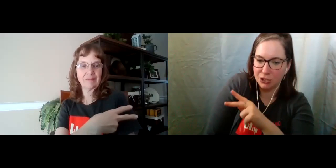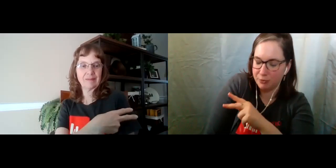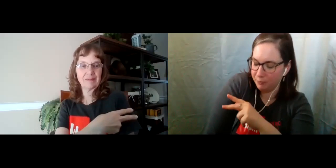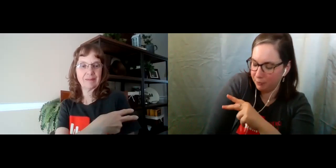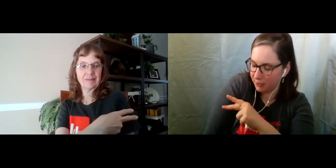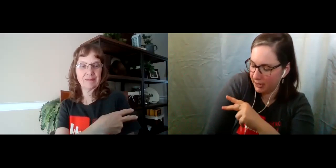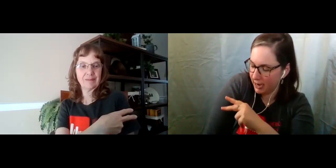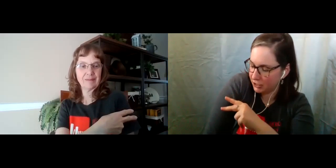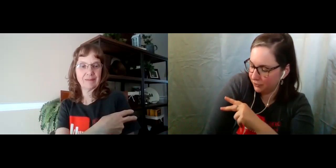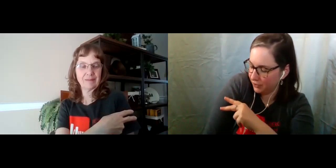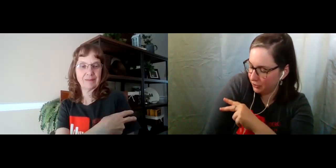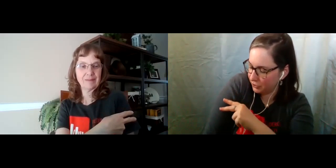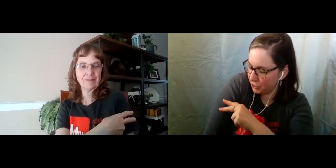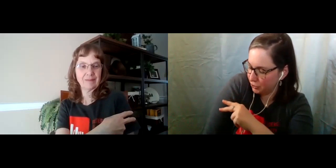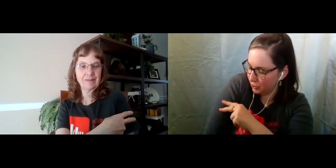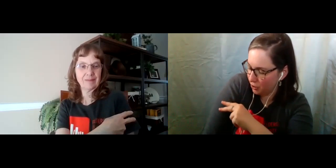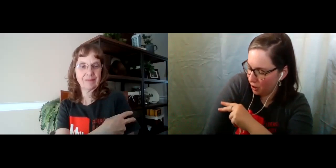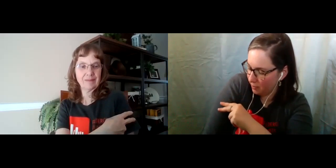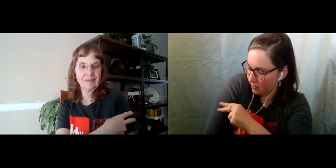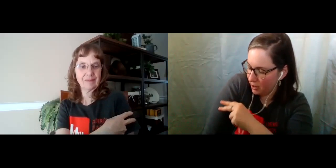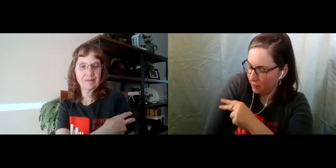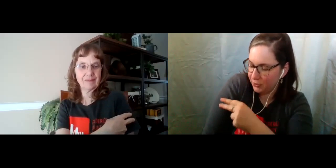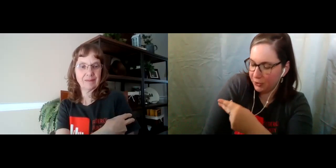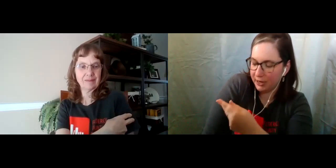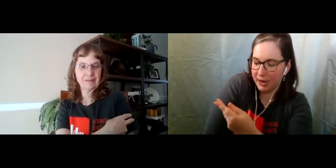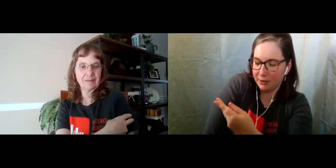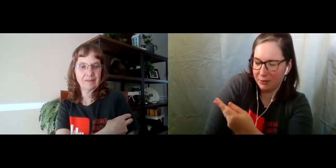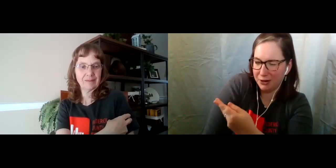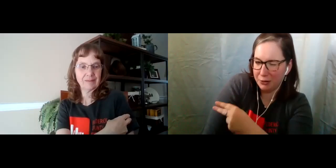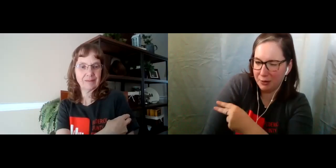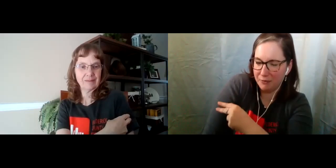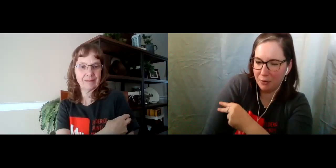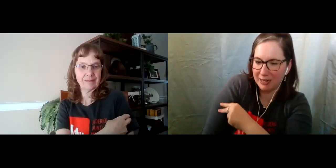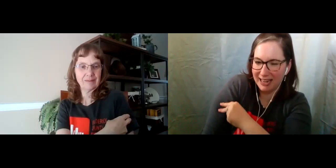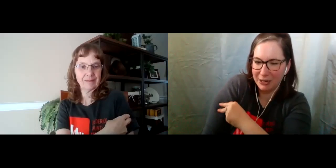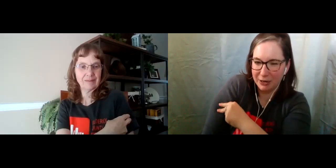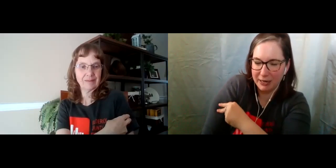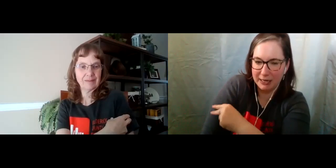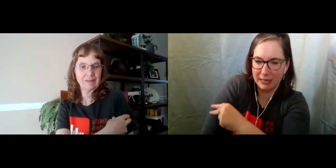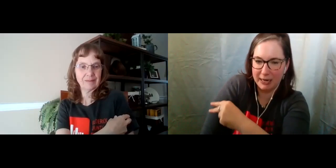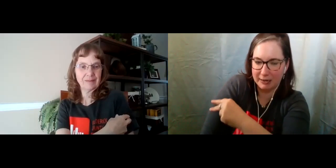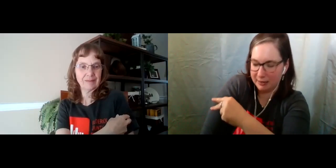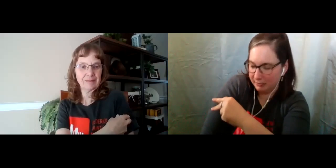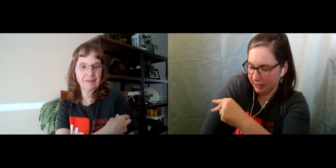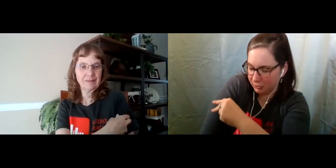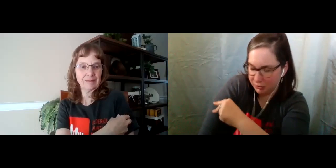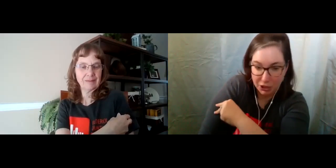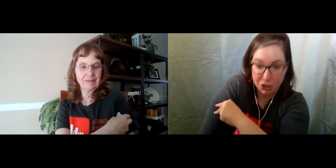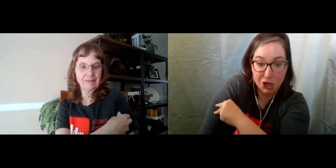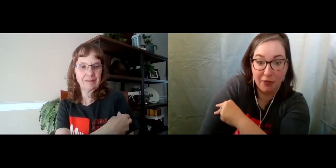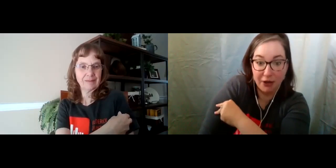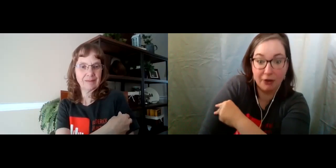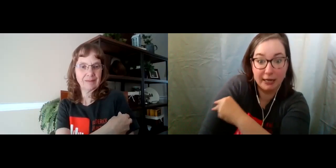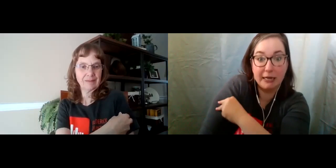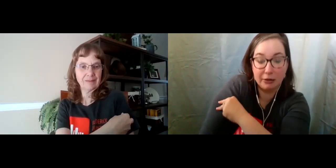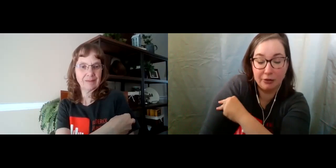connect your fingers to your arm, you're going to kind of bring your thumb forward. Like you're going to get like a shot there, like a needle there.